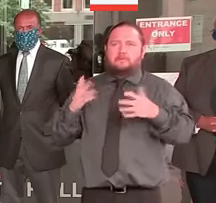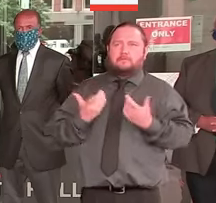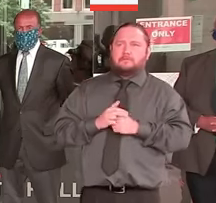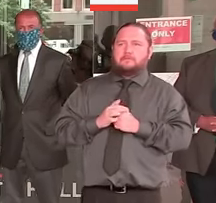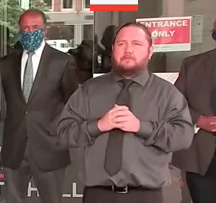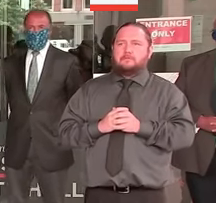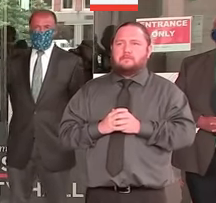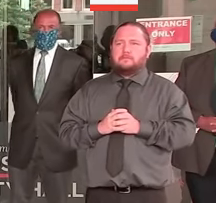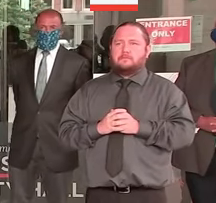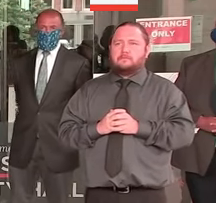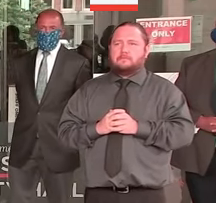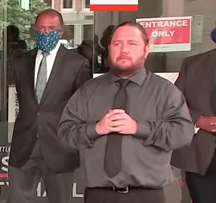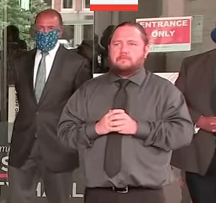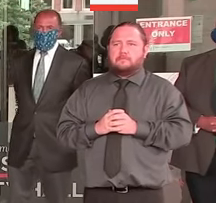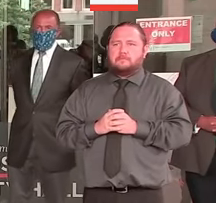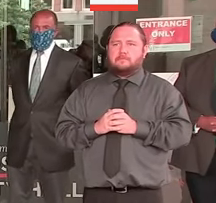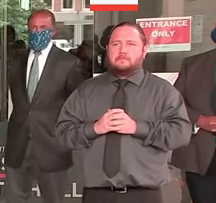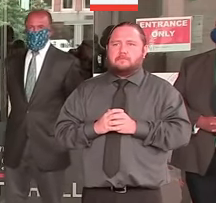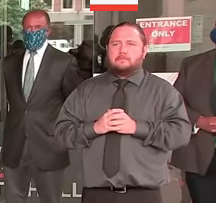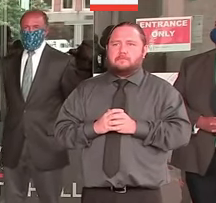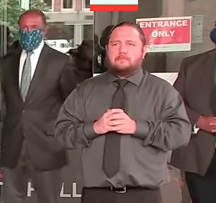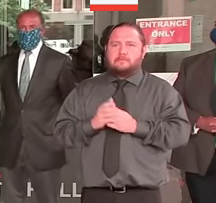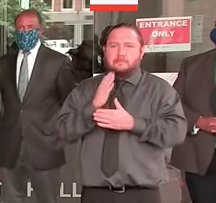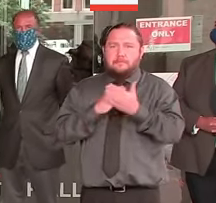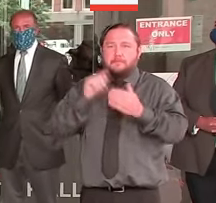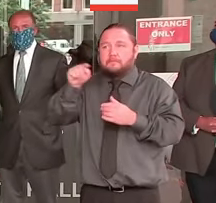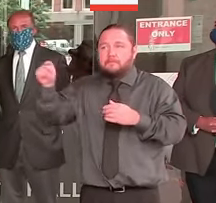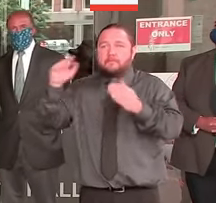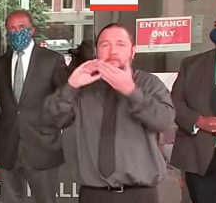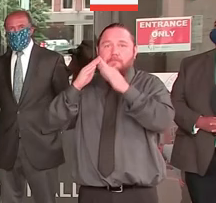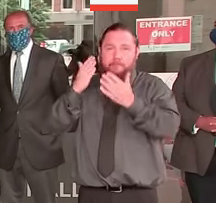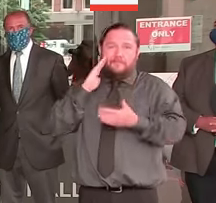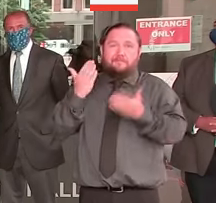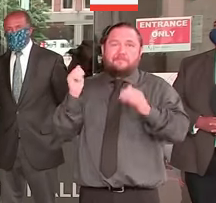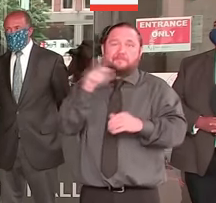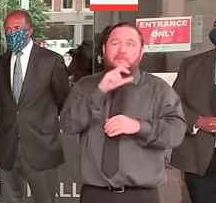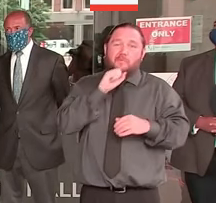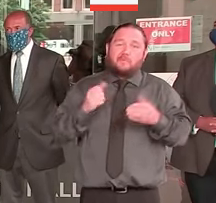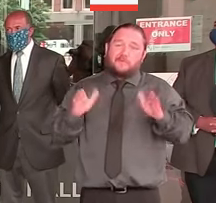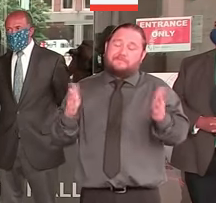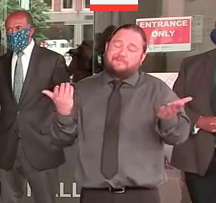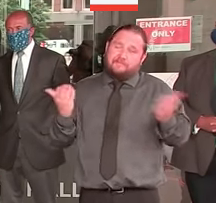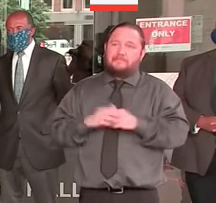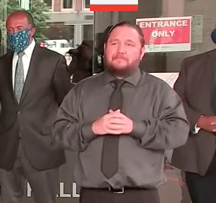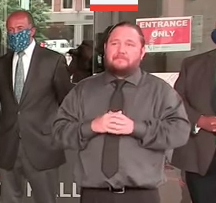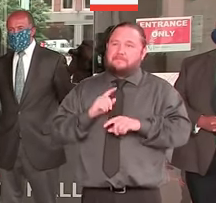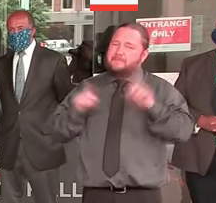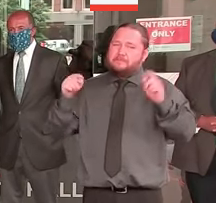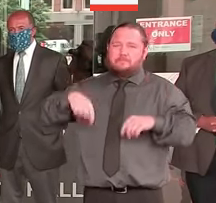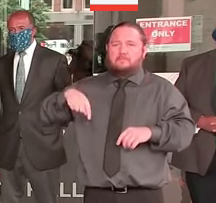Before Mr. Floyd was murdered, the new normal is not going to be what we experienced in the past.